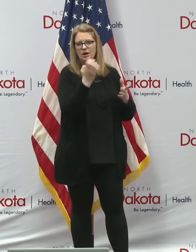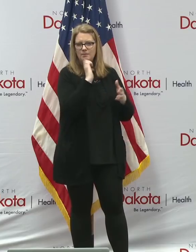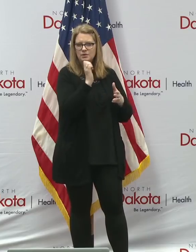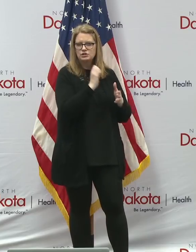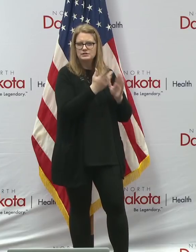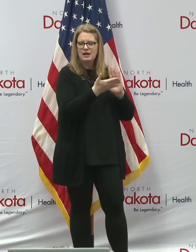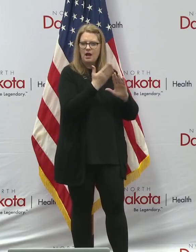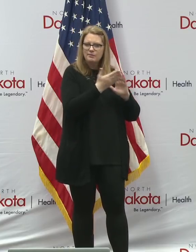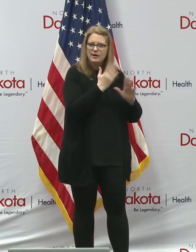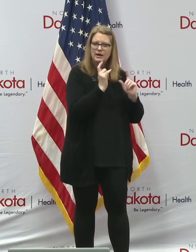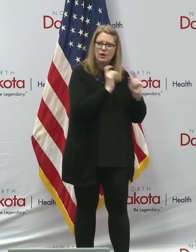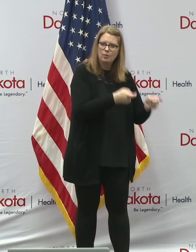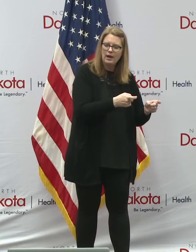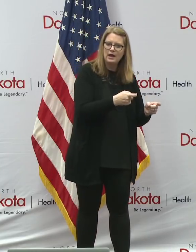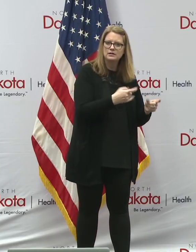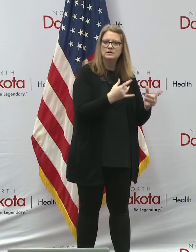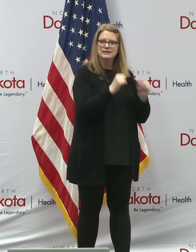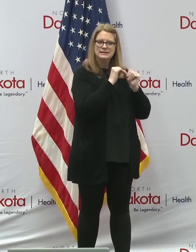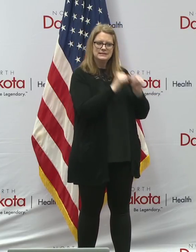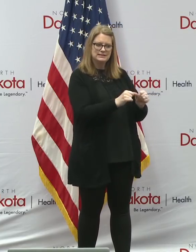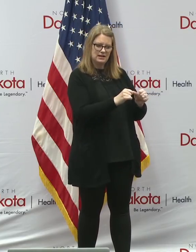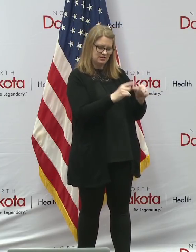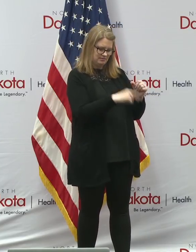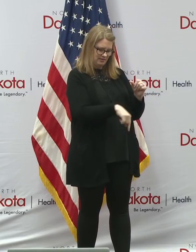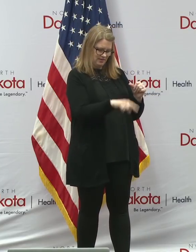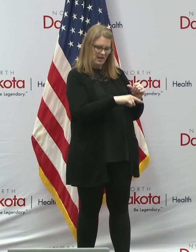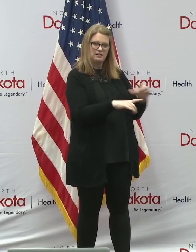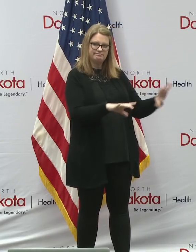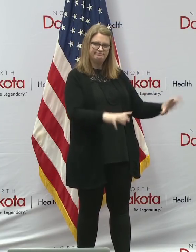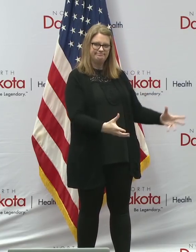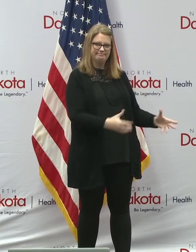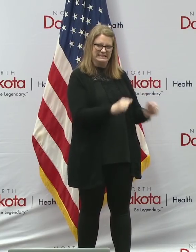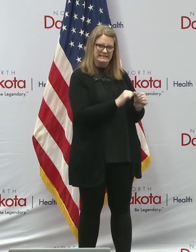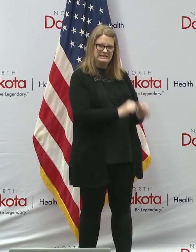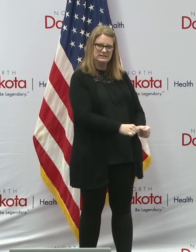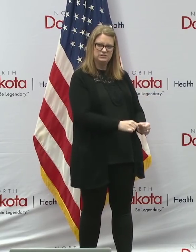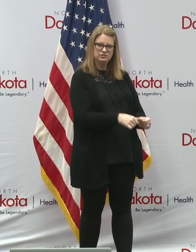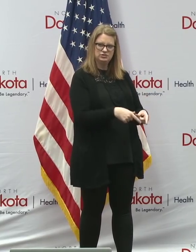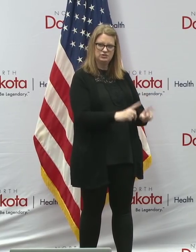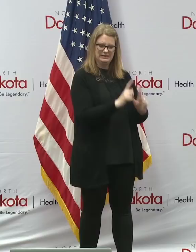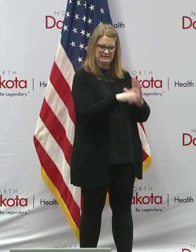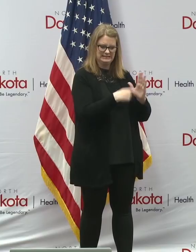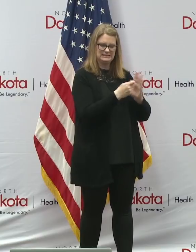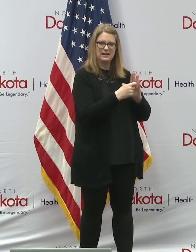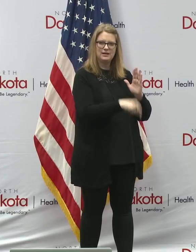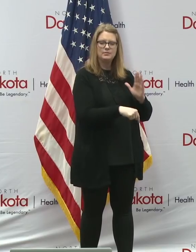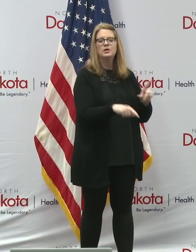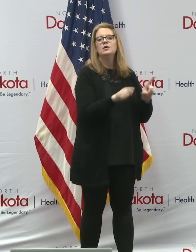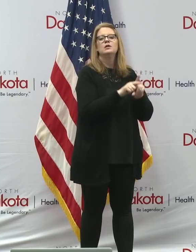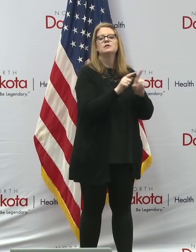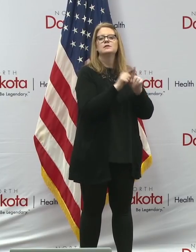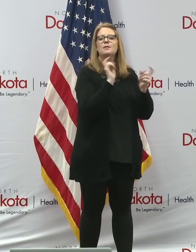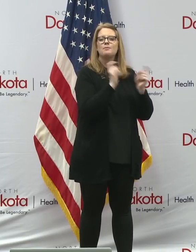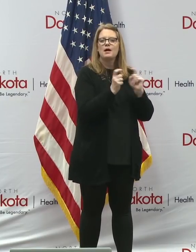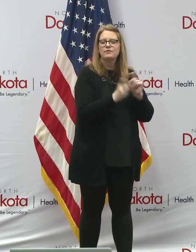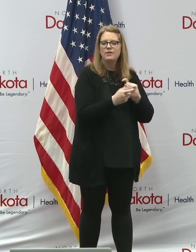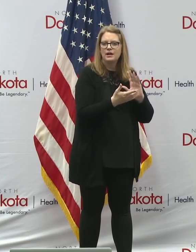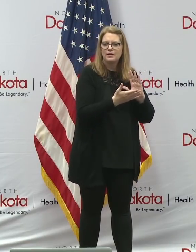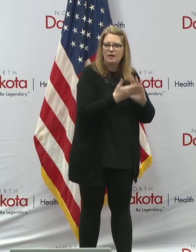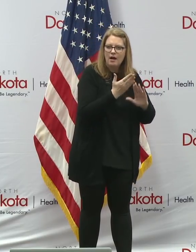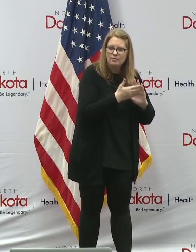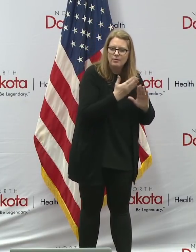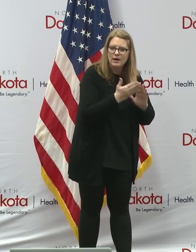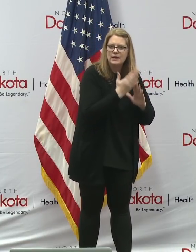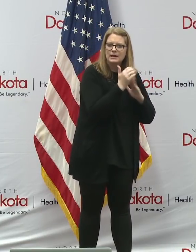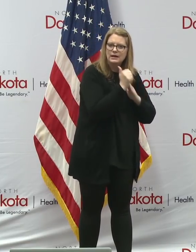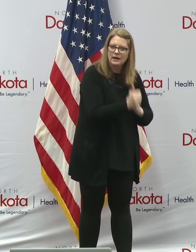sustain that North Dakota's vital child care sector during this time. We also announced modified operating guidance for child care